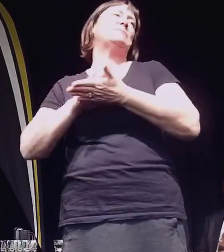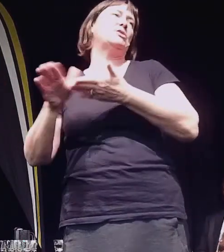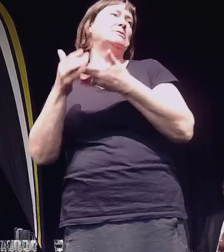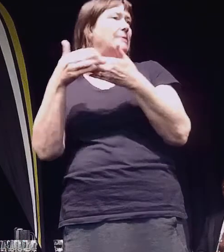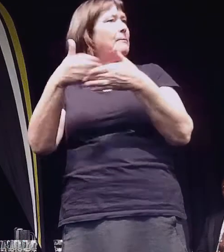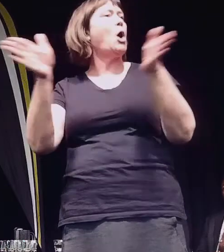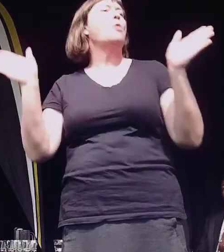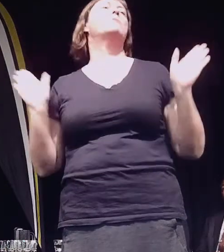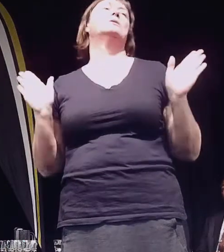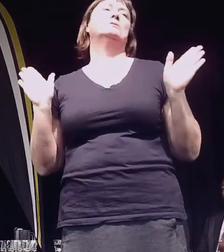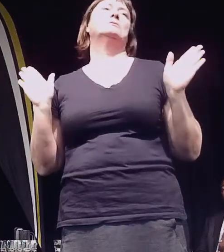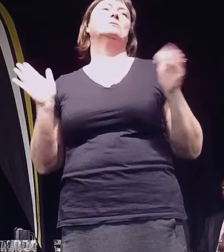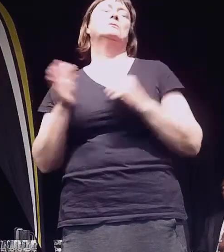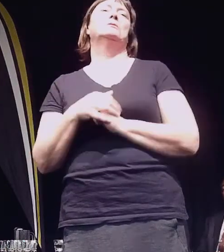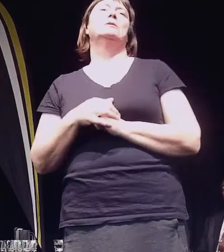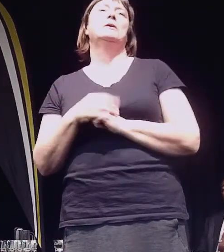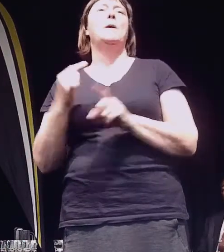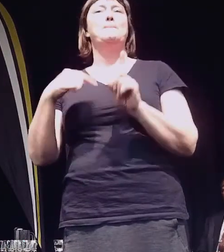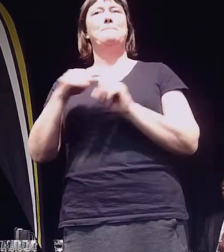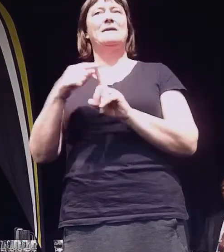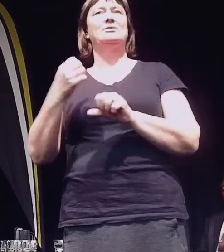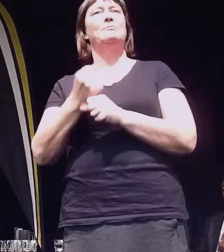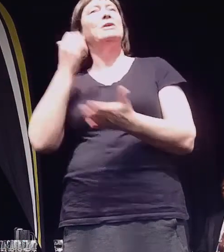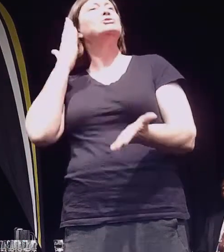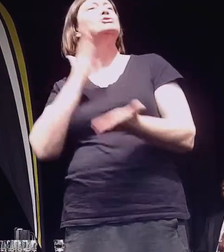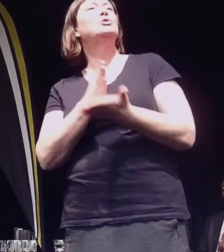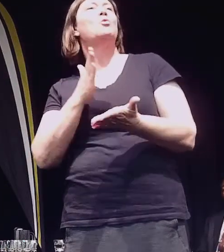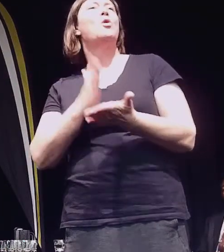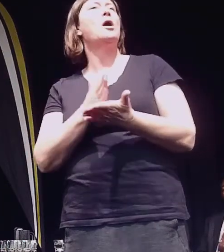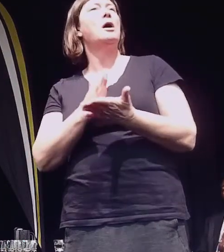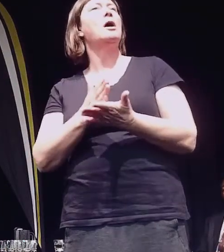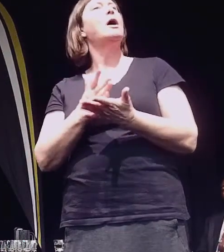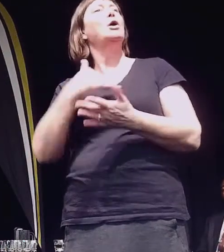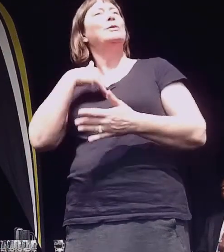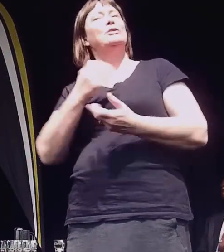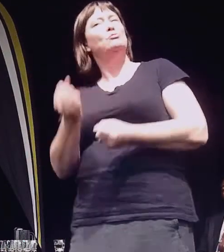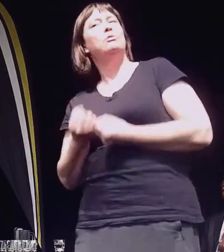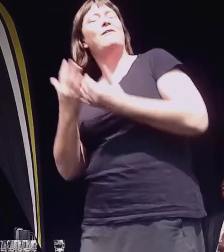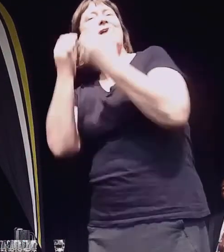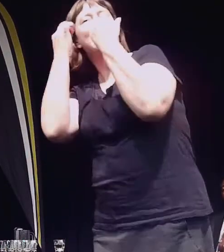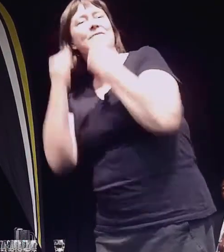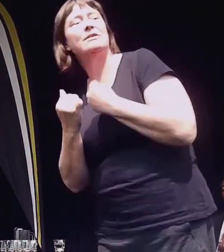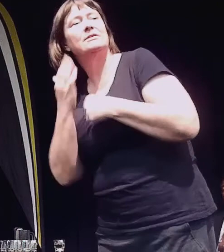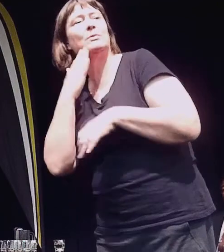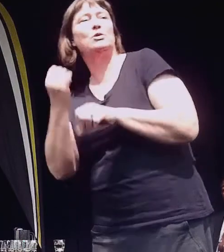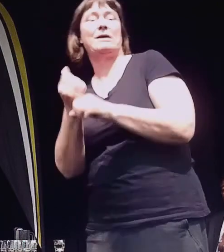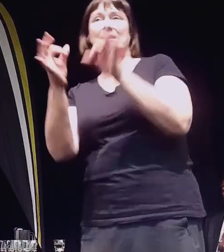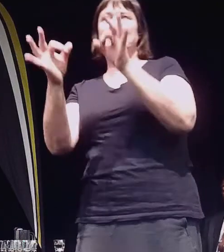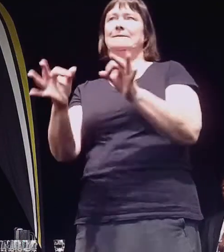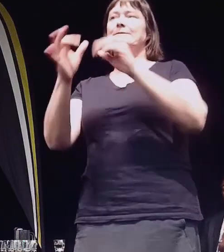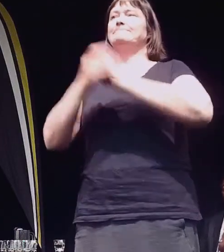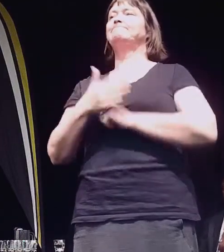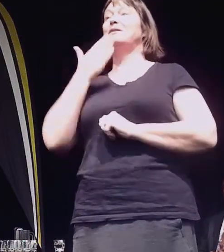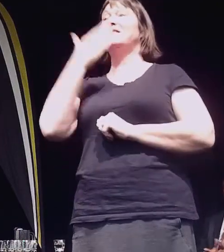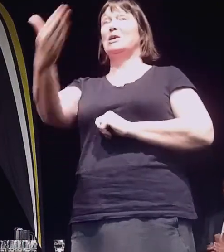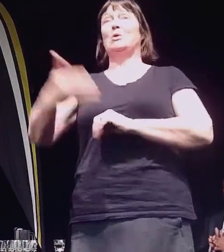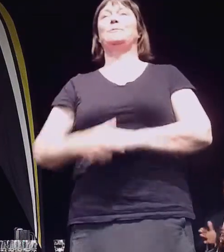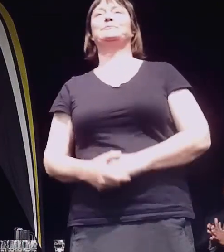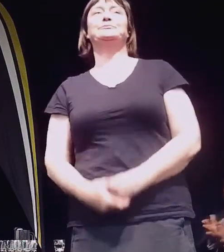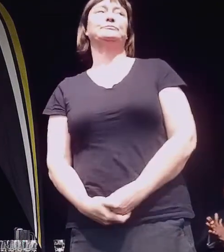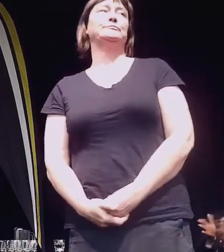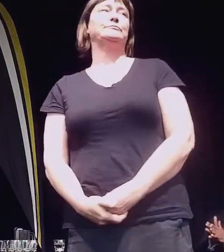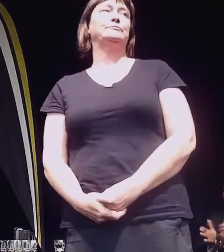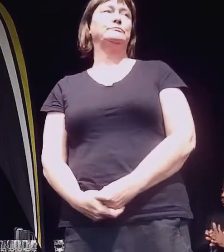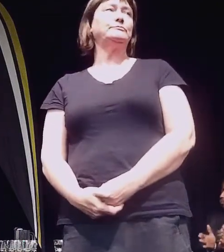And I would insist on increased evidence in decision-making. Thank you very much. Thank